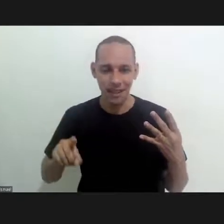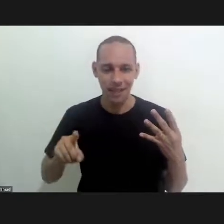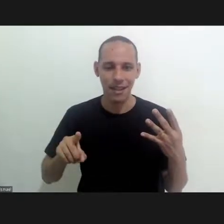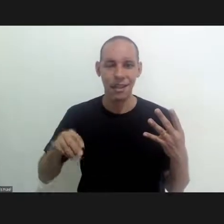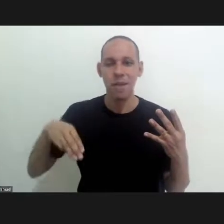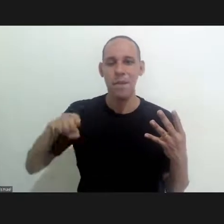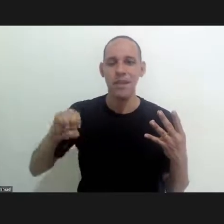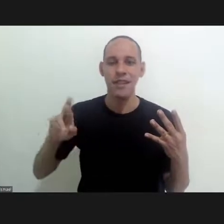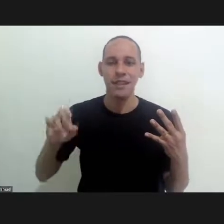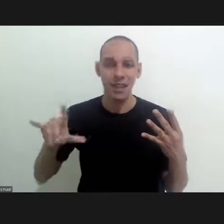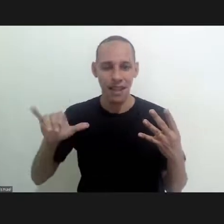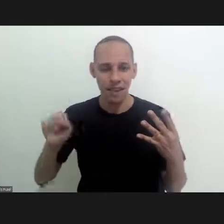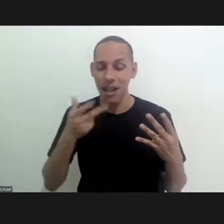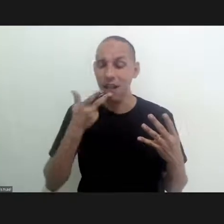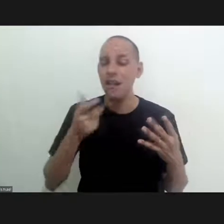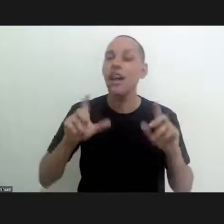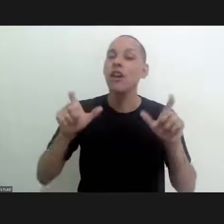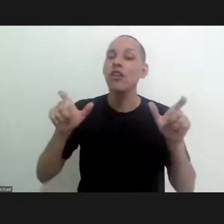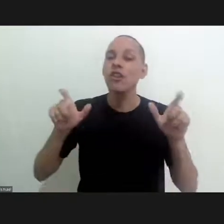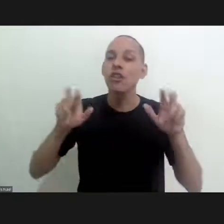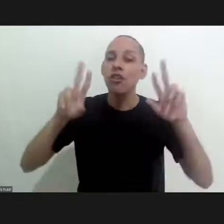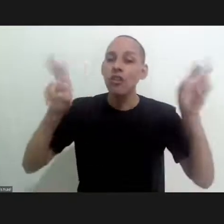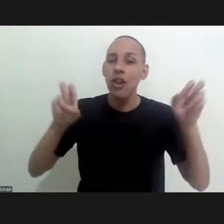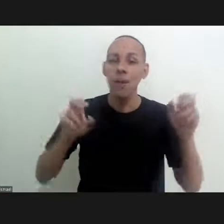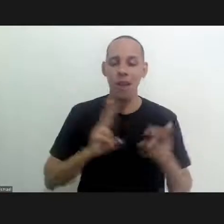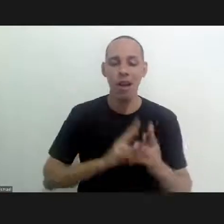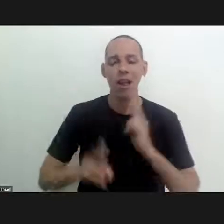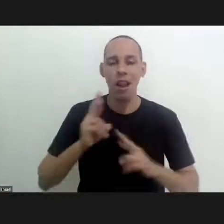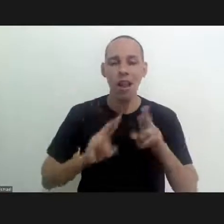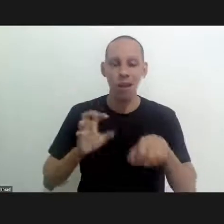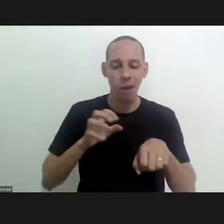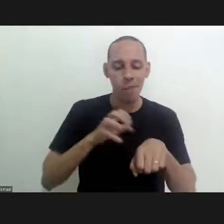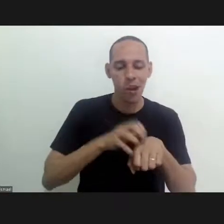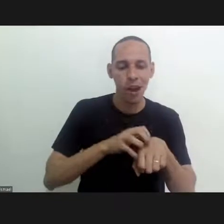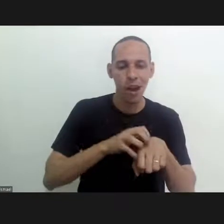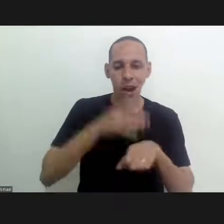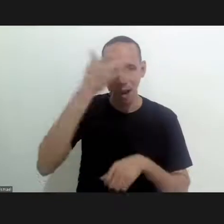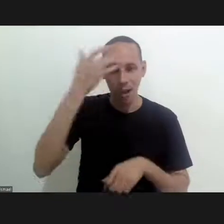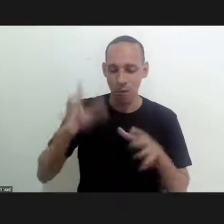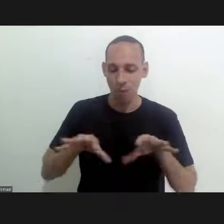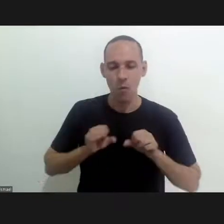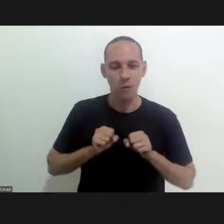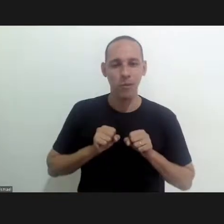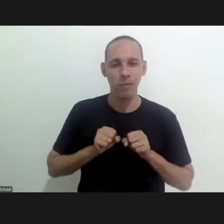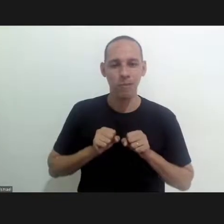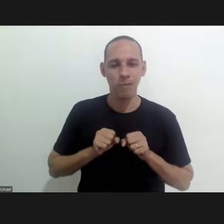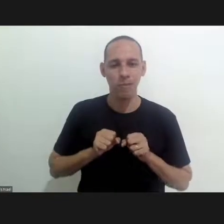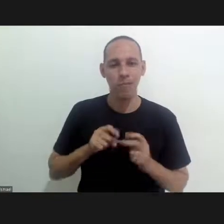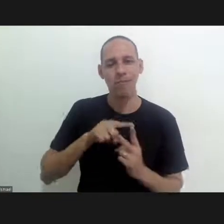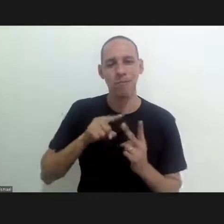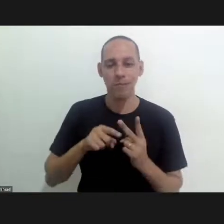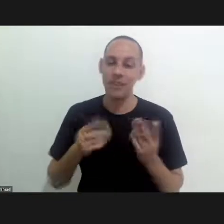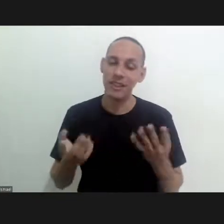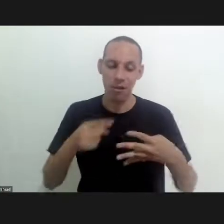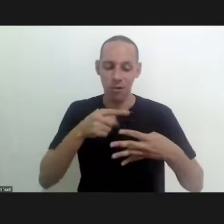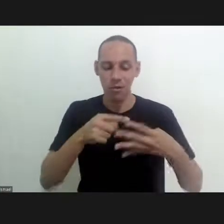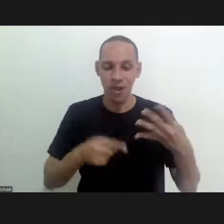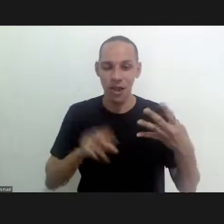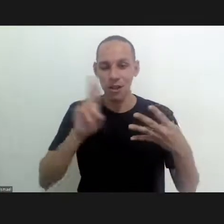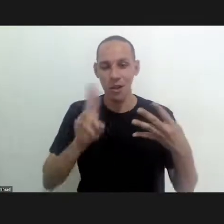Meirelles who taught so many of us about the interaction. The name of these four researchers, I'd like to pay